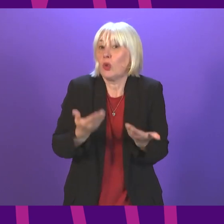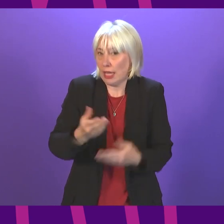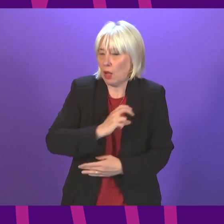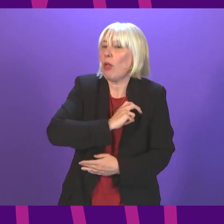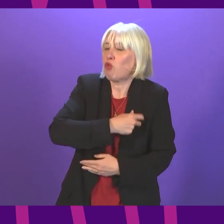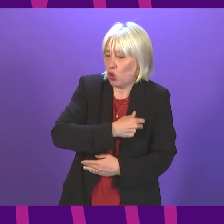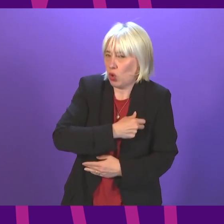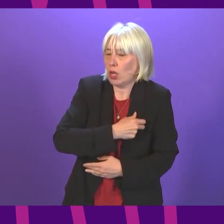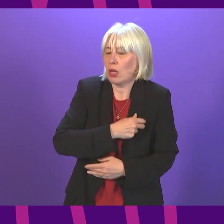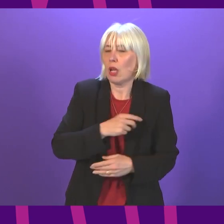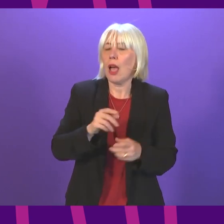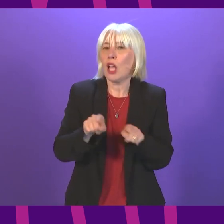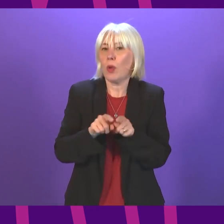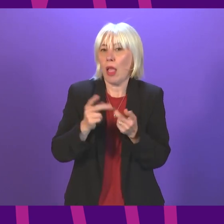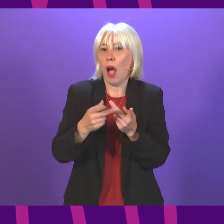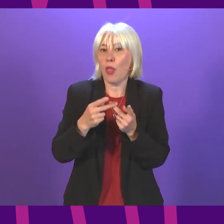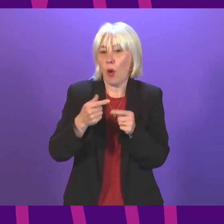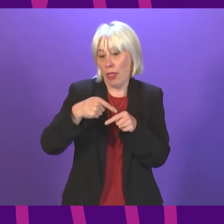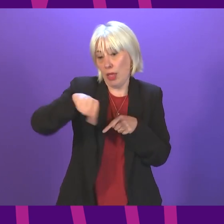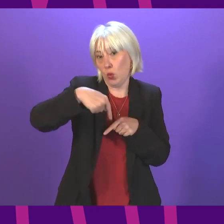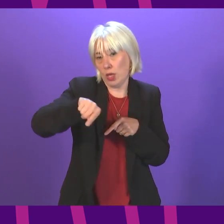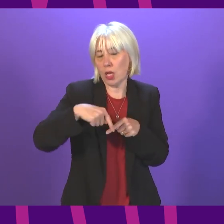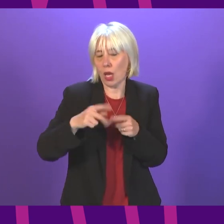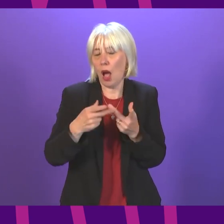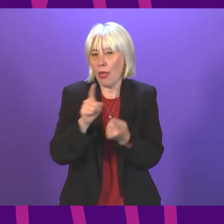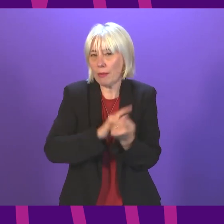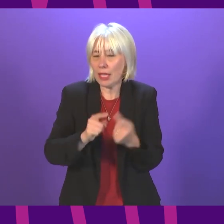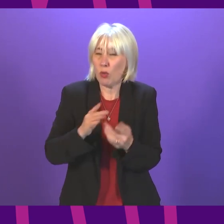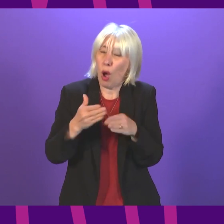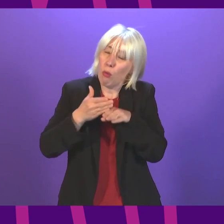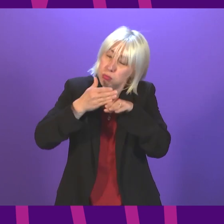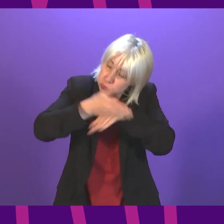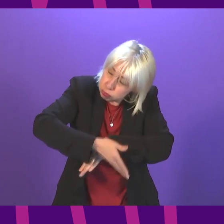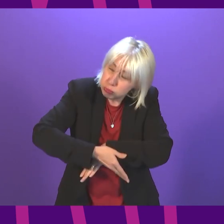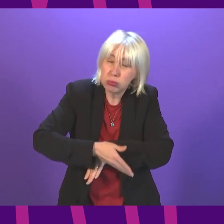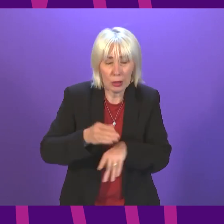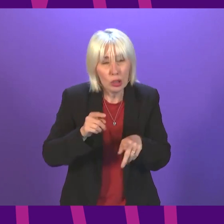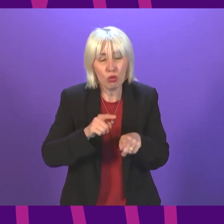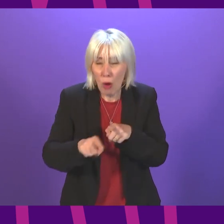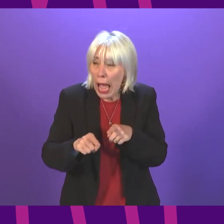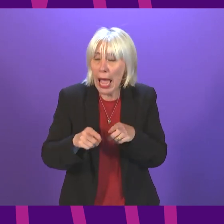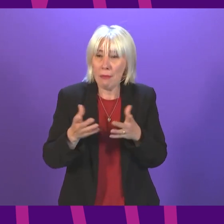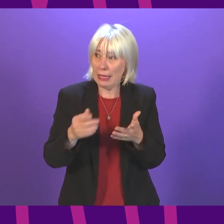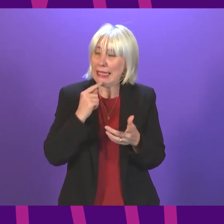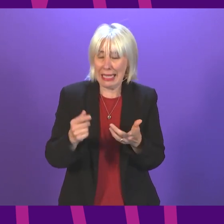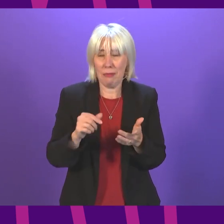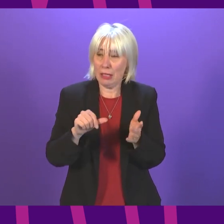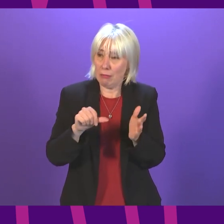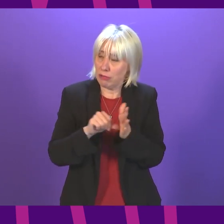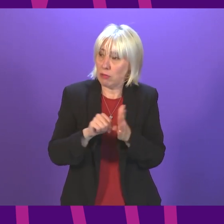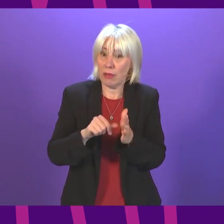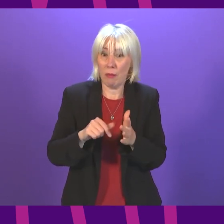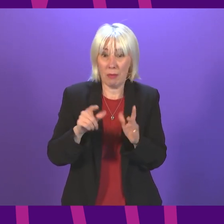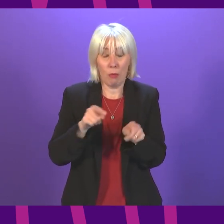Abelio, and I know there's another one planned for later in this week. So every effort is being made within the constraints I've highlighted to bring this to a conclusion.